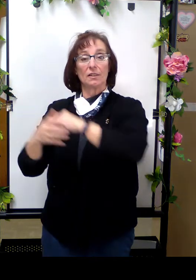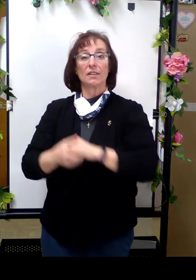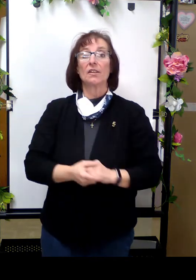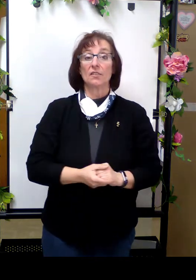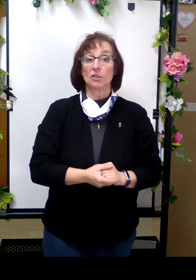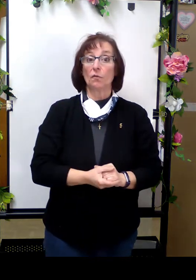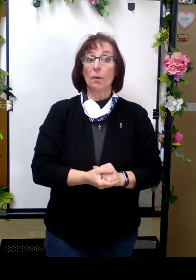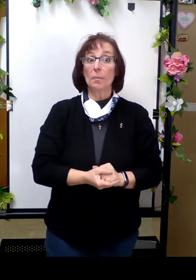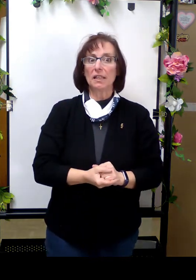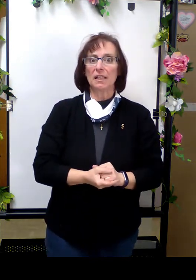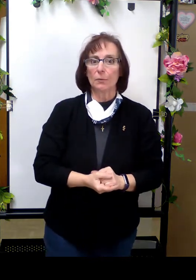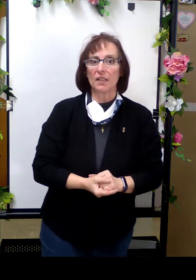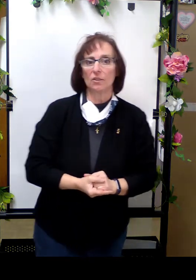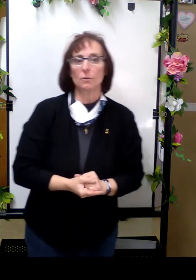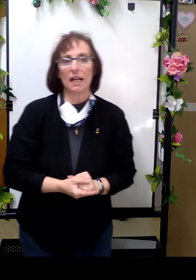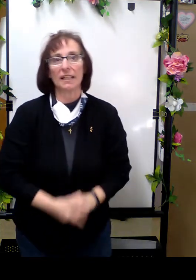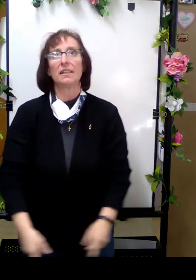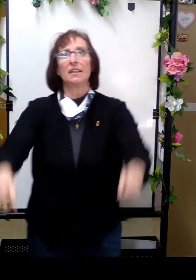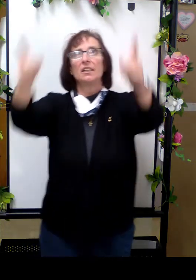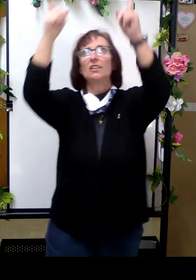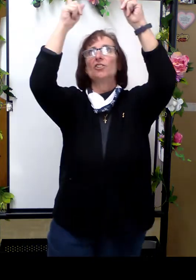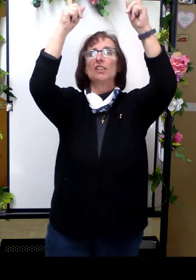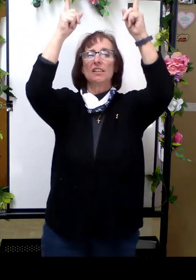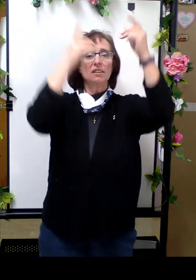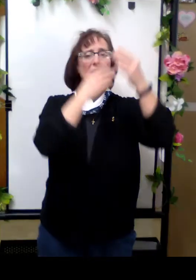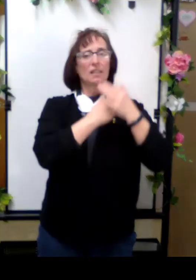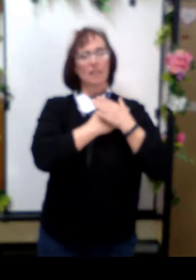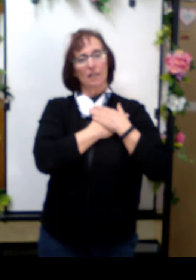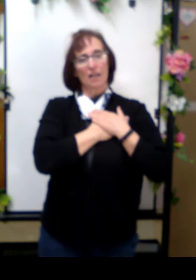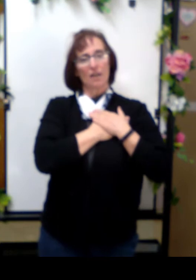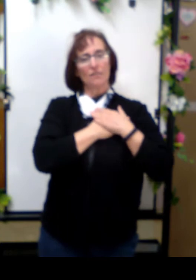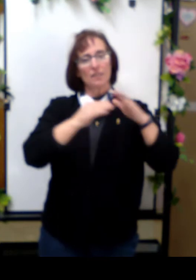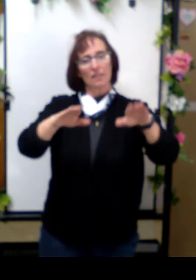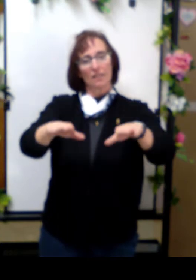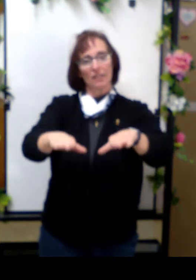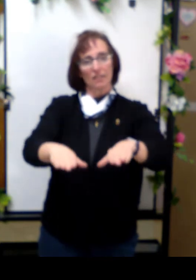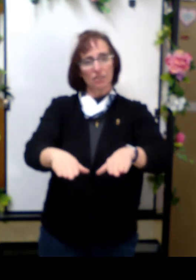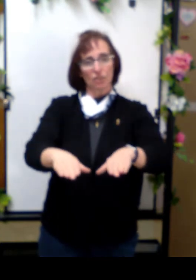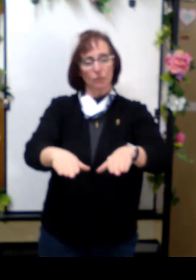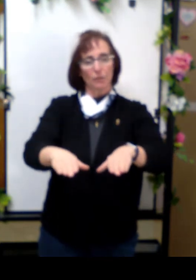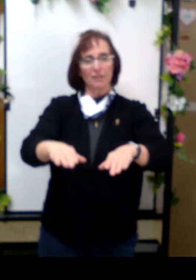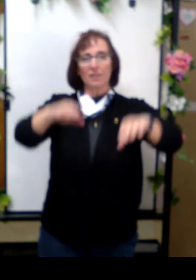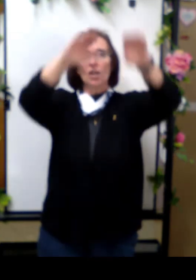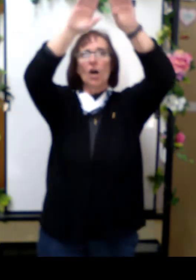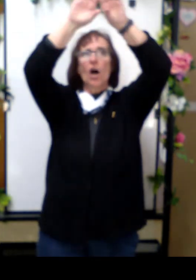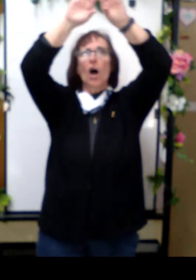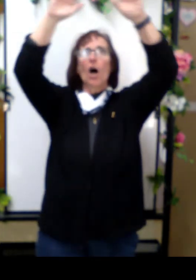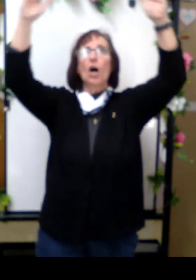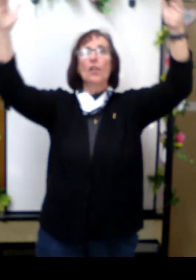So you are going to say red